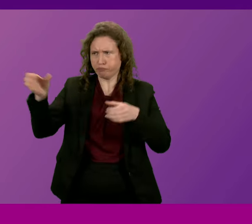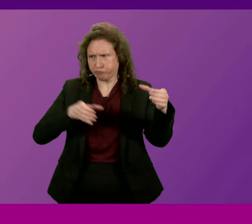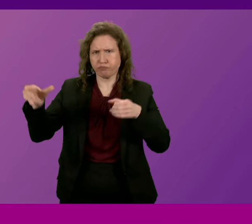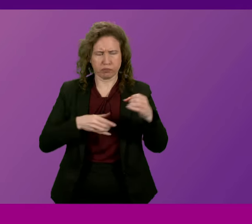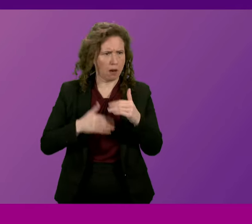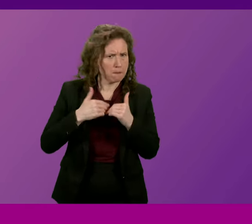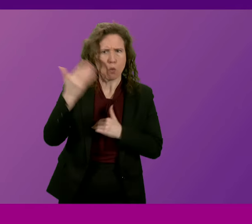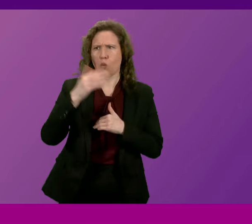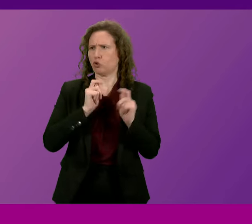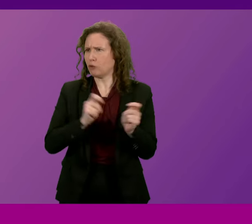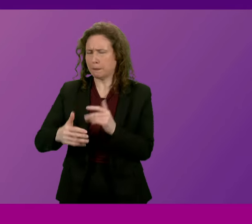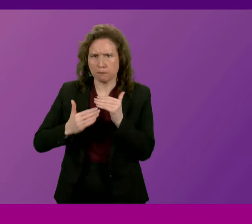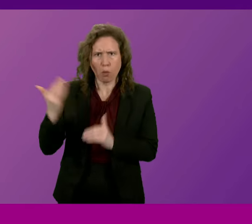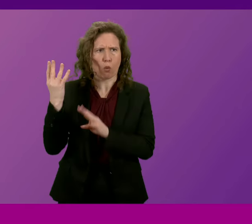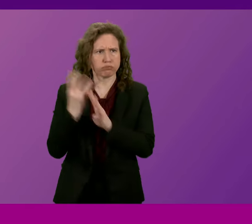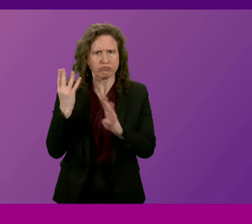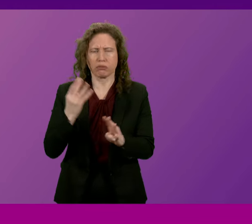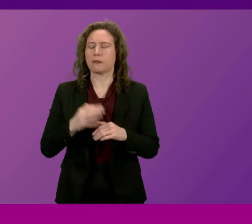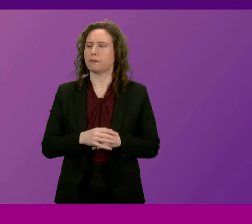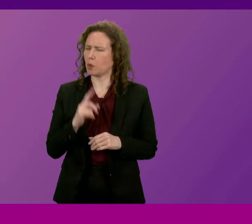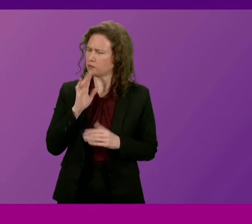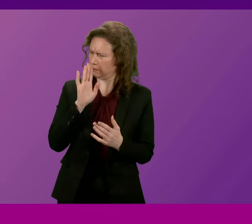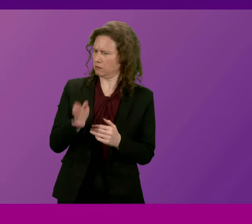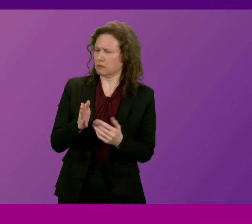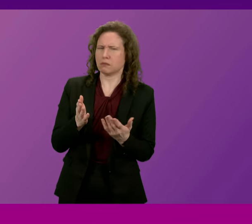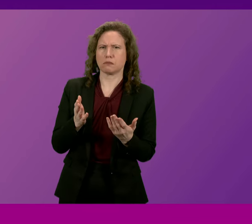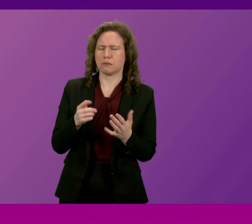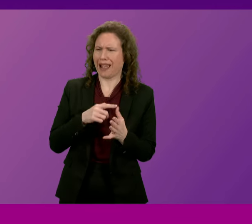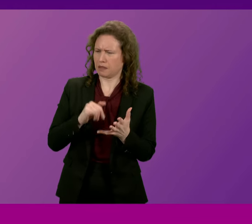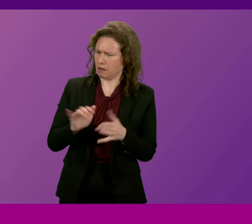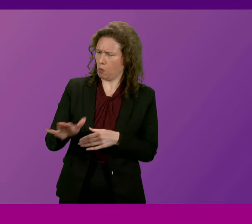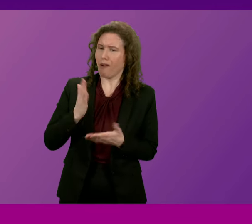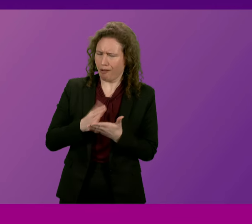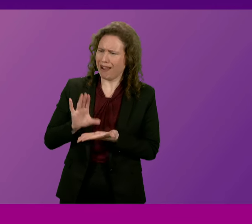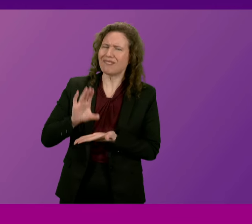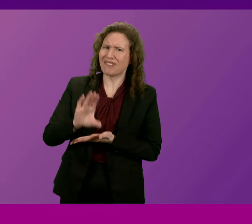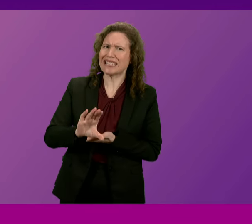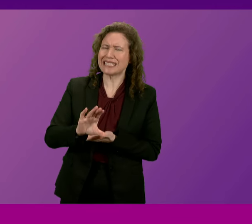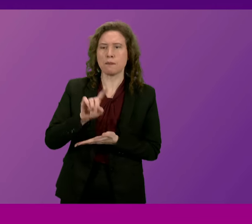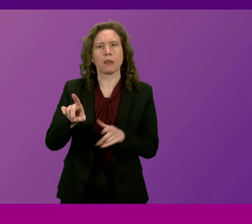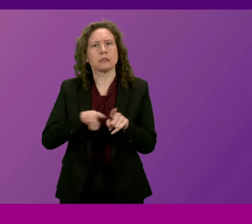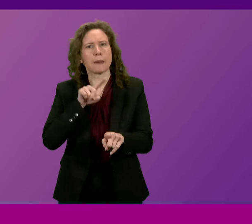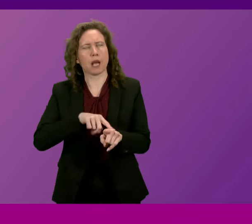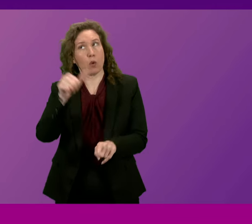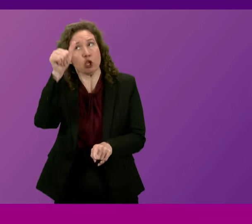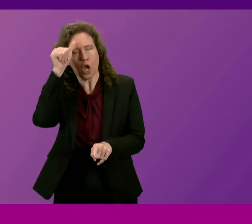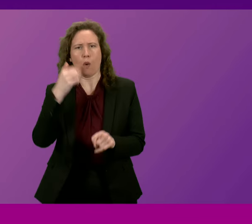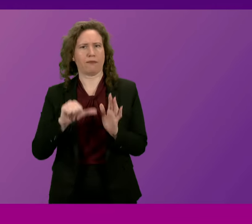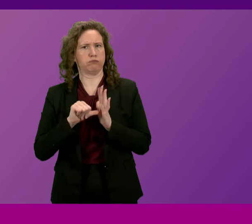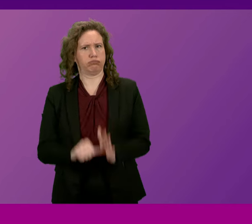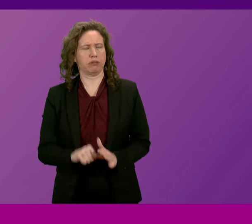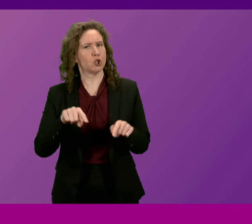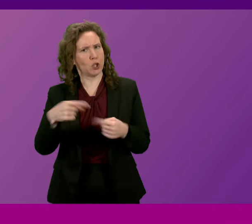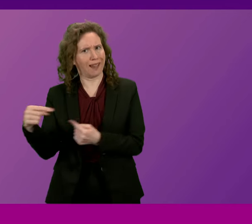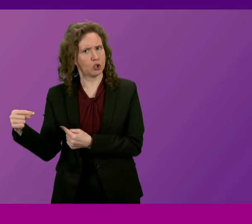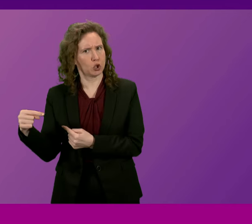what I would say to Mr Sarwar is that we are investing, but we are fully aware of the challenges that have been faced